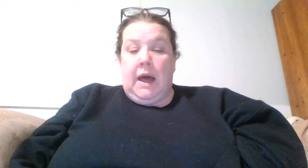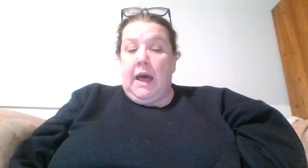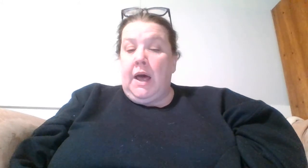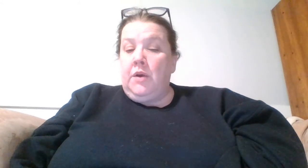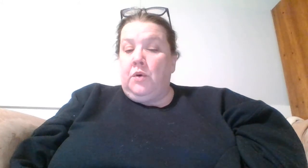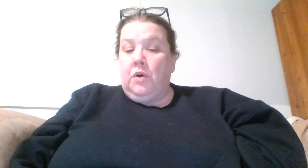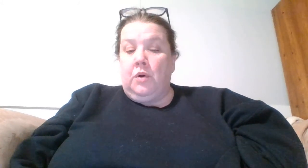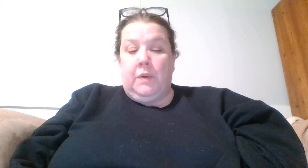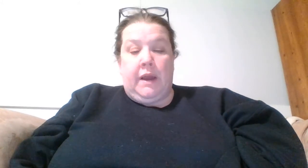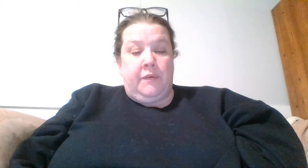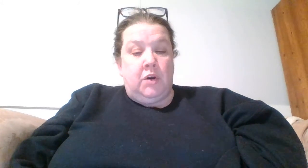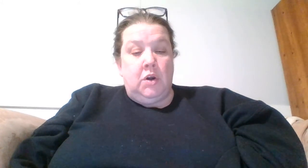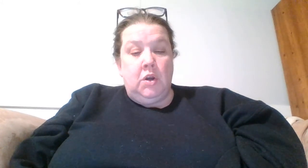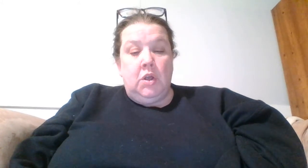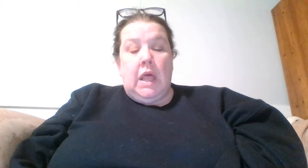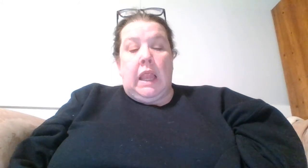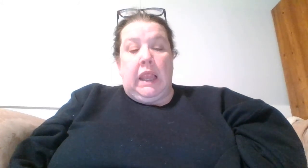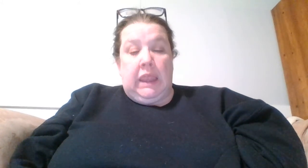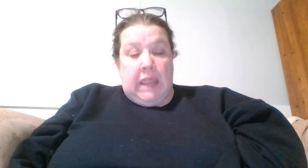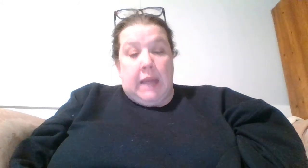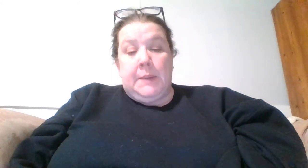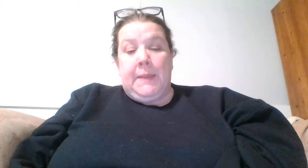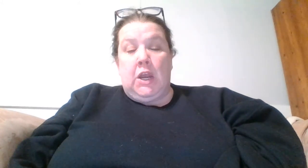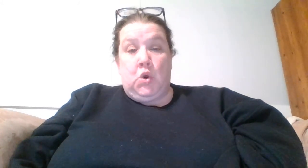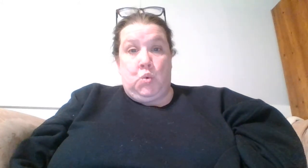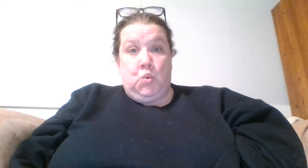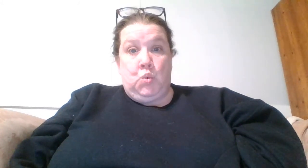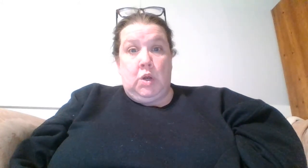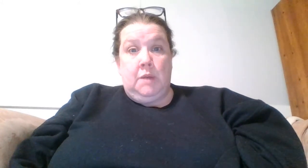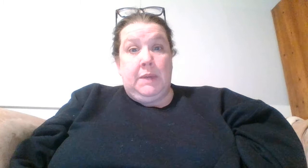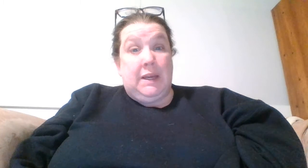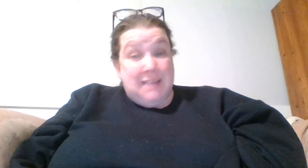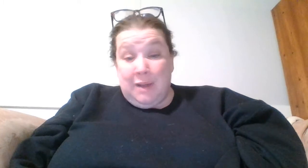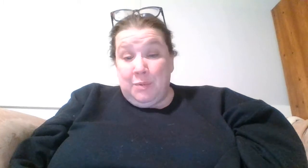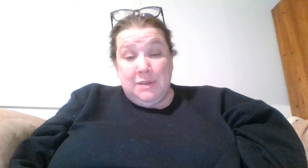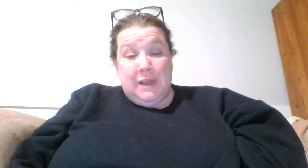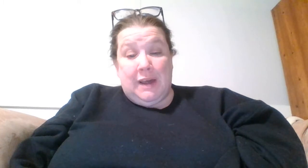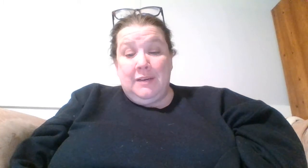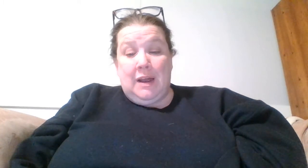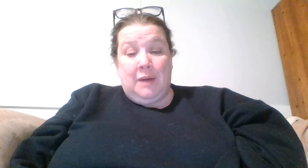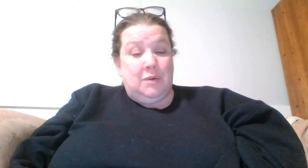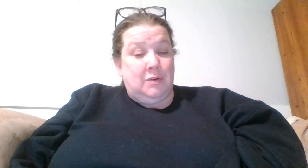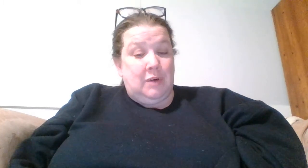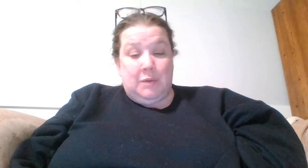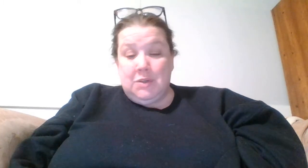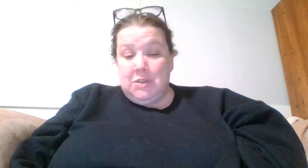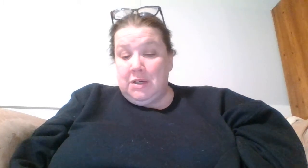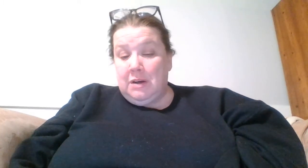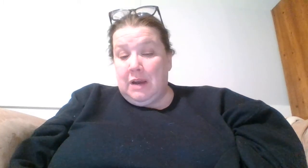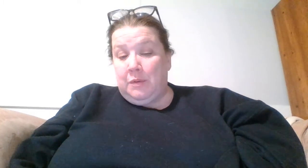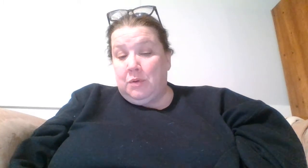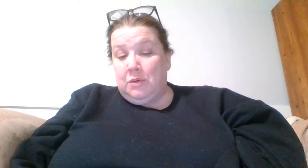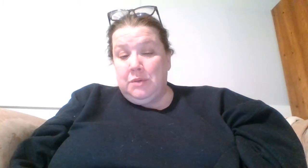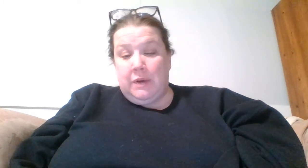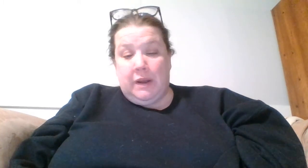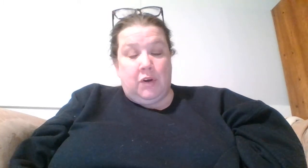on or whatever let me know because I will do that I will I will cheer I will do whatever